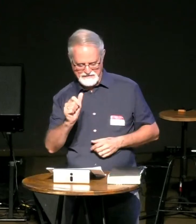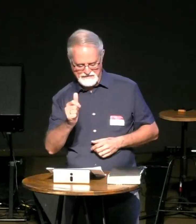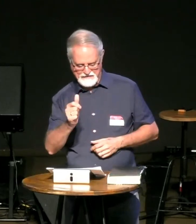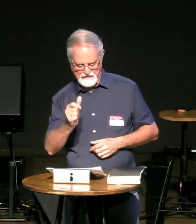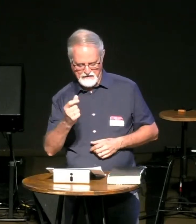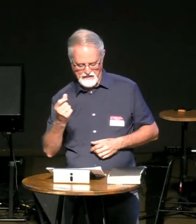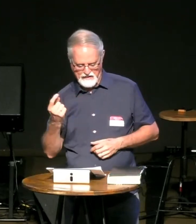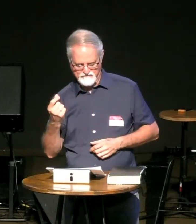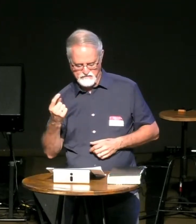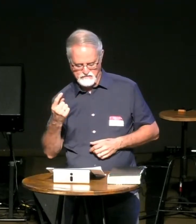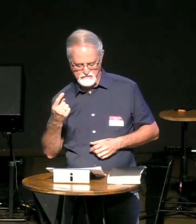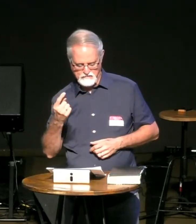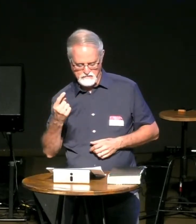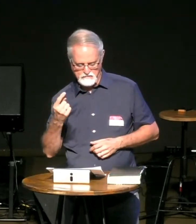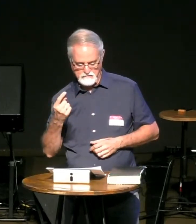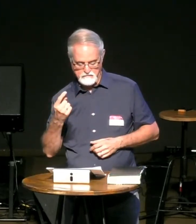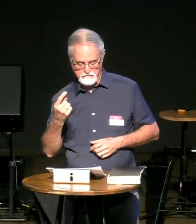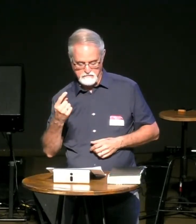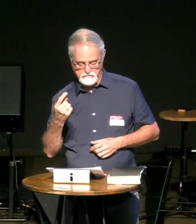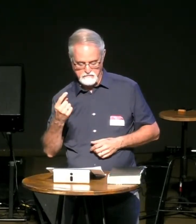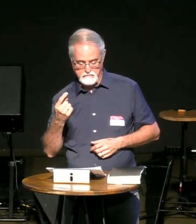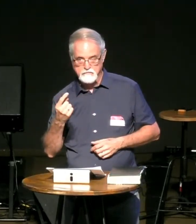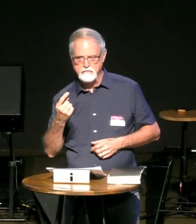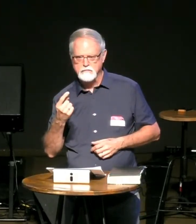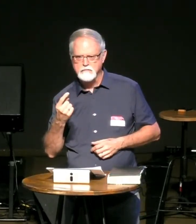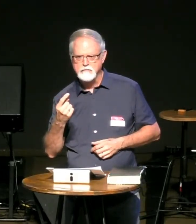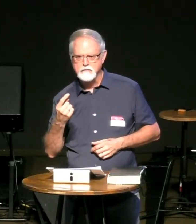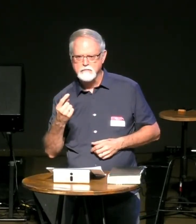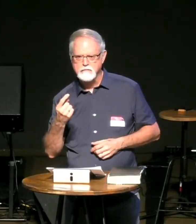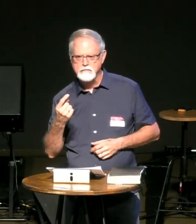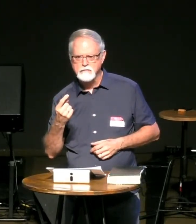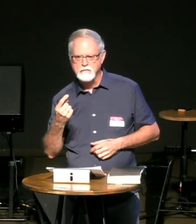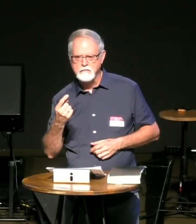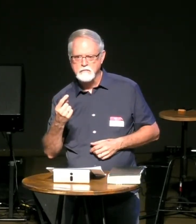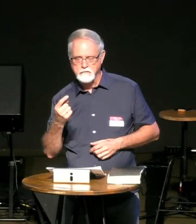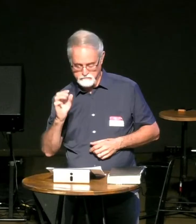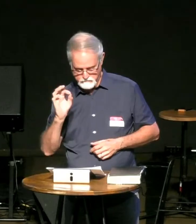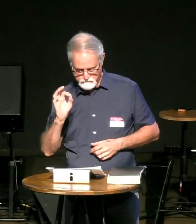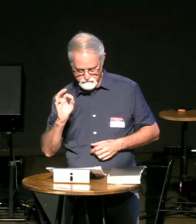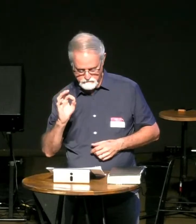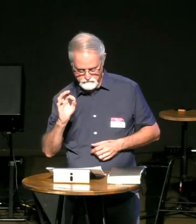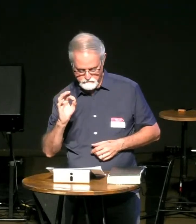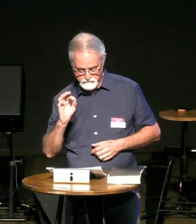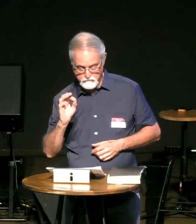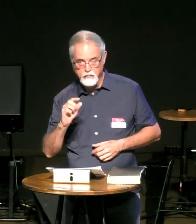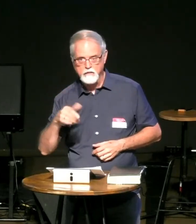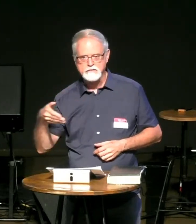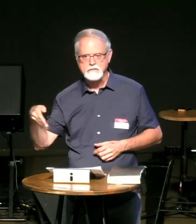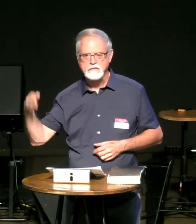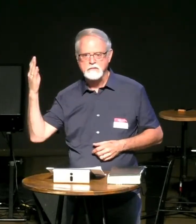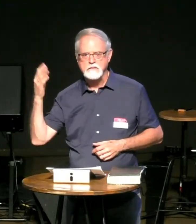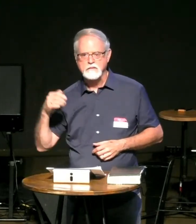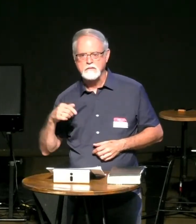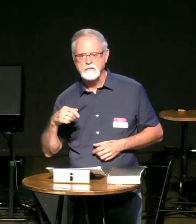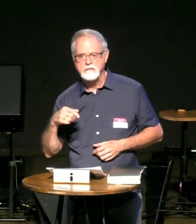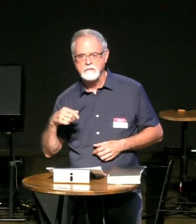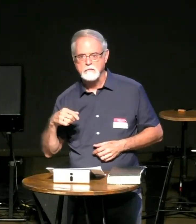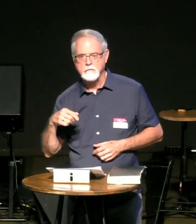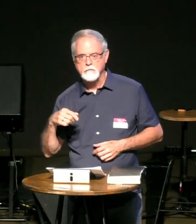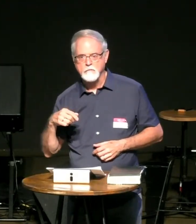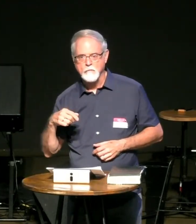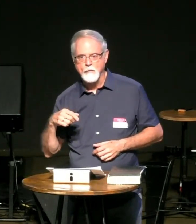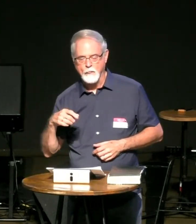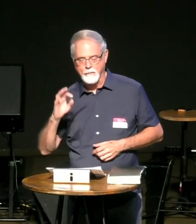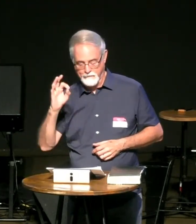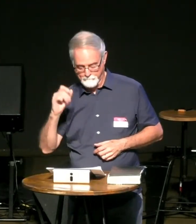the interpreter made a little mistake i apologize we're going to back up a little bit can we change the slide no it's good no can we change the